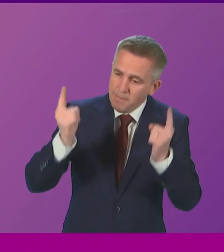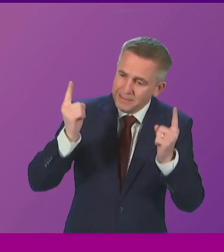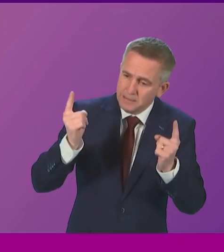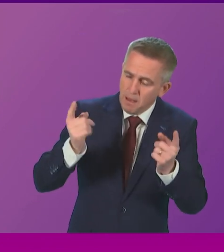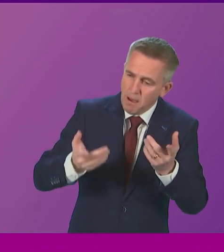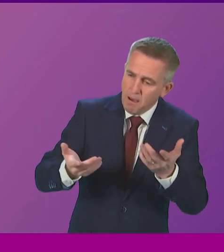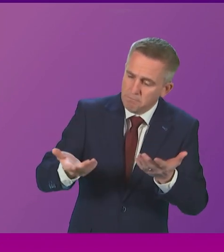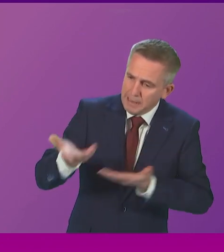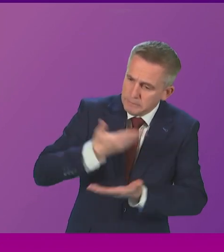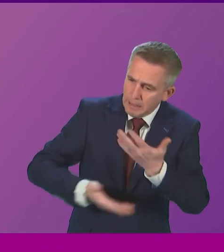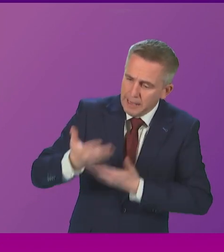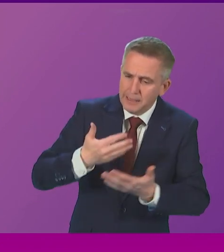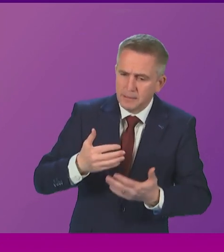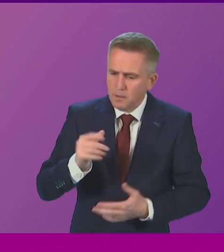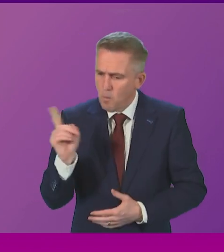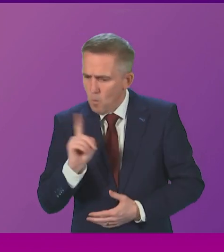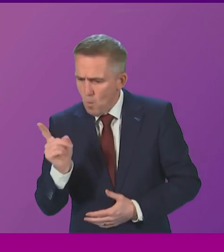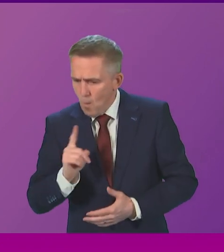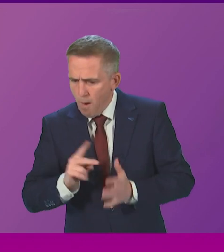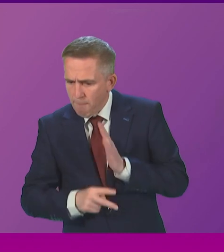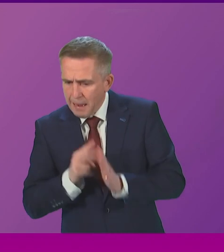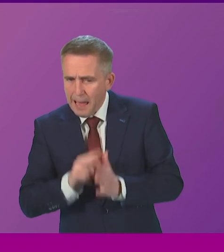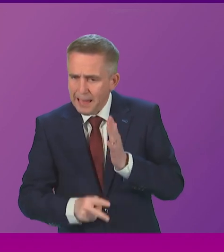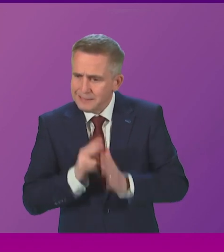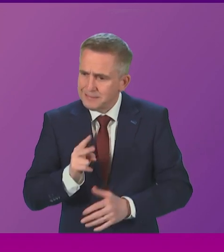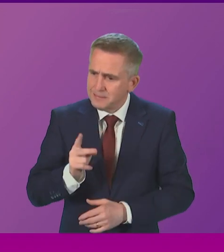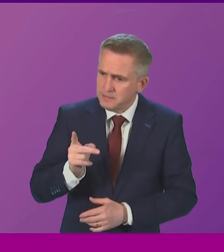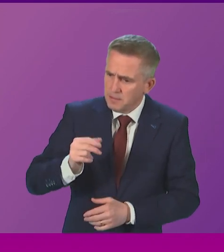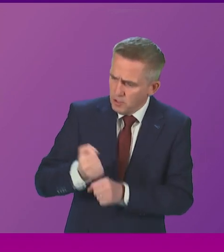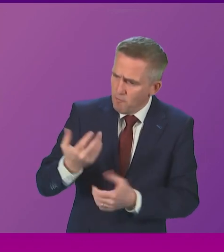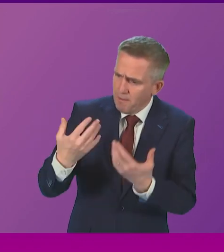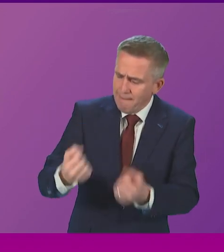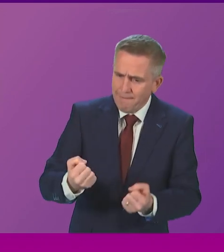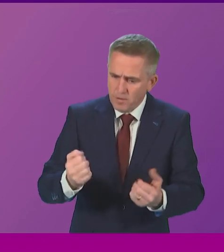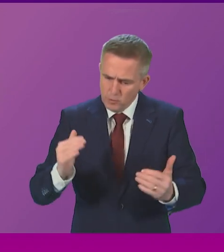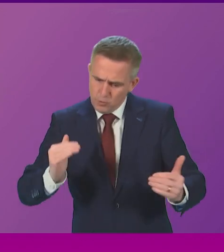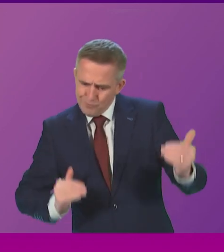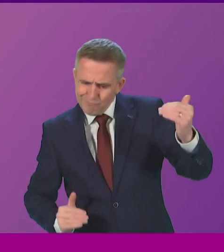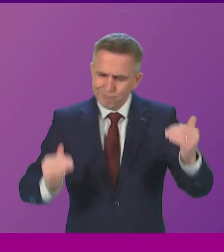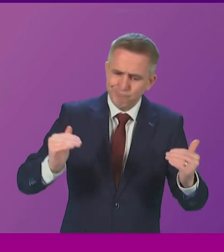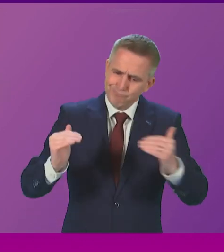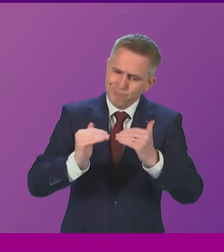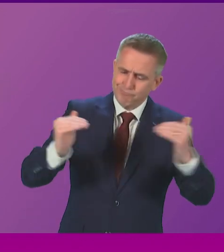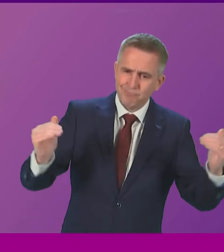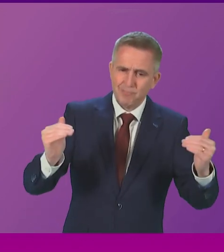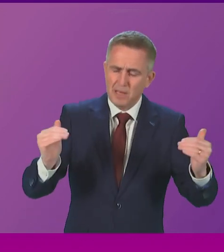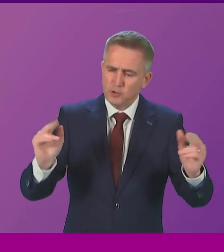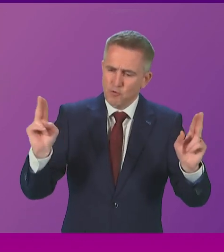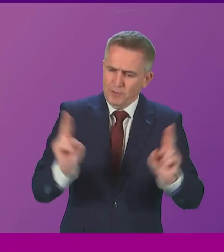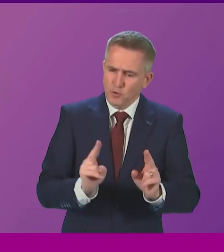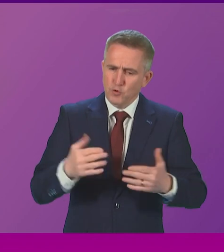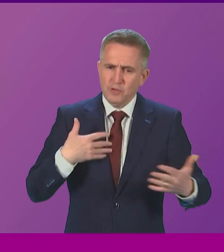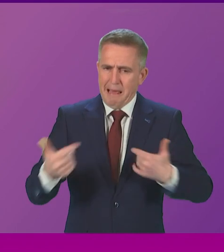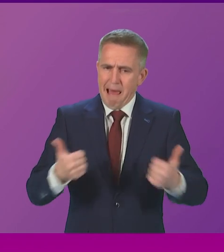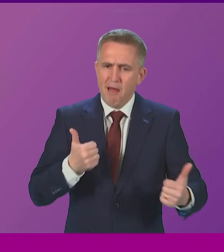steps the Scottish Government have taken to address these health inequalities and the specific health conditions that disproportionately